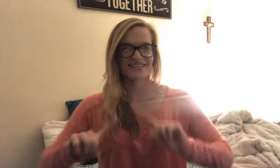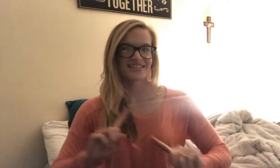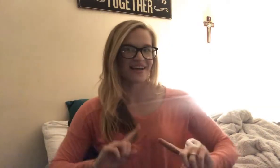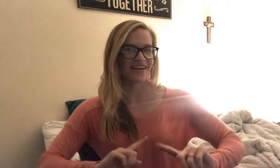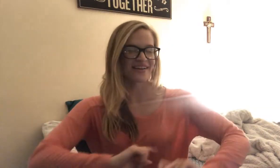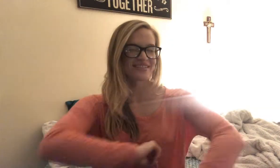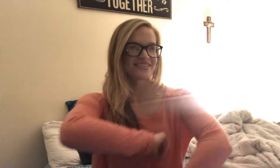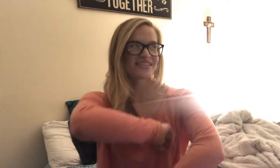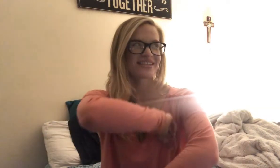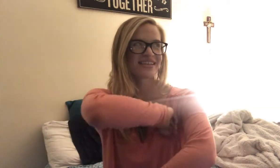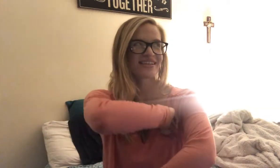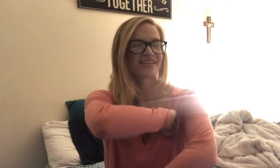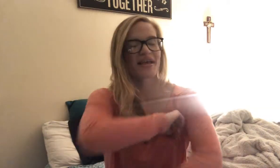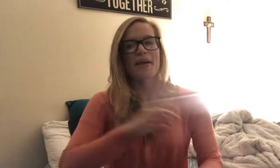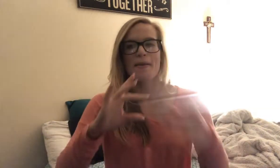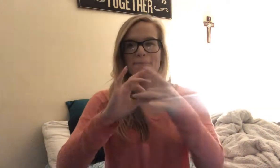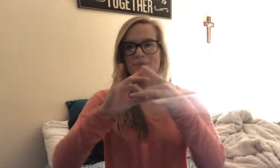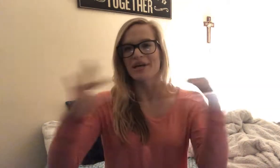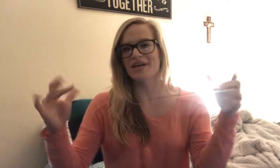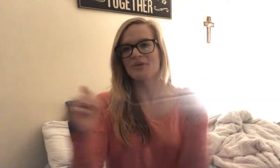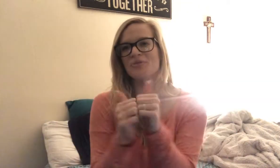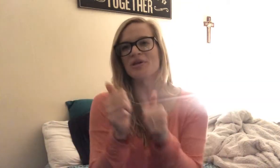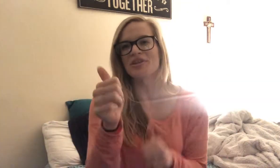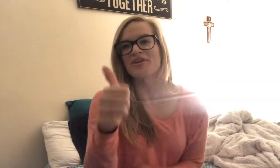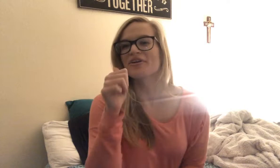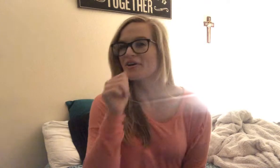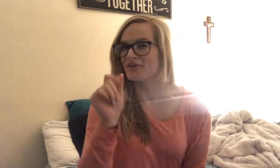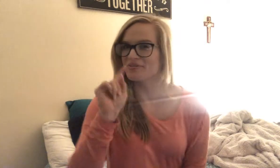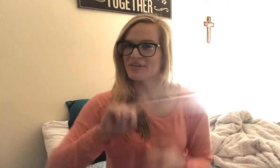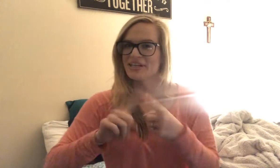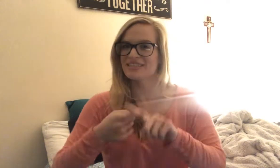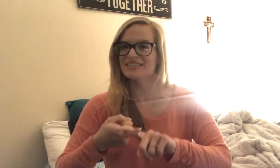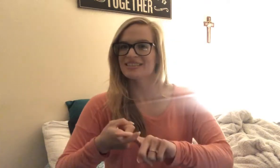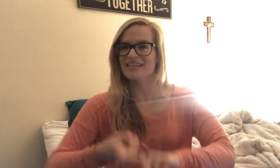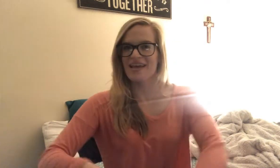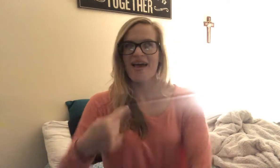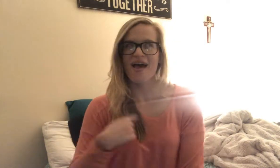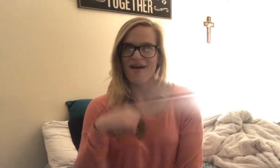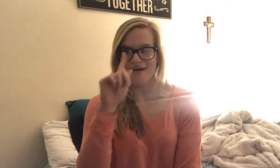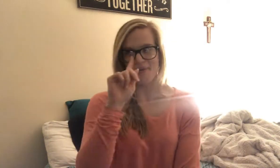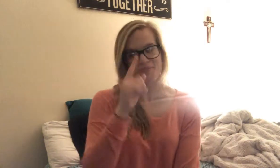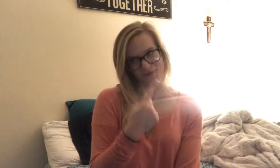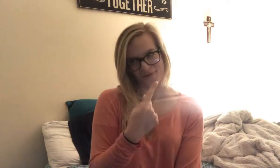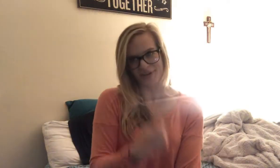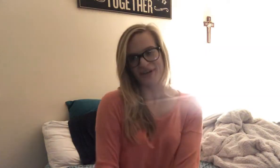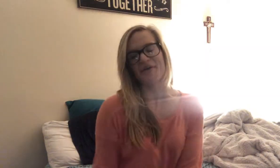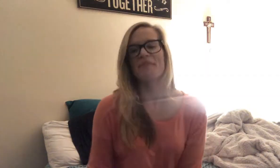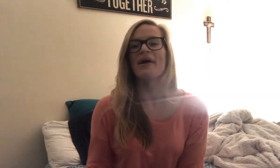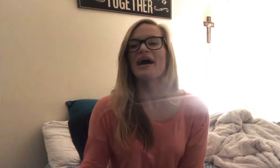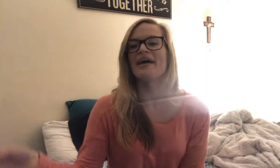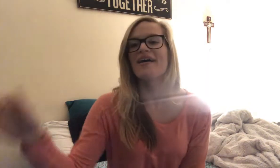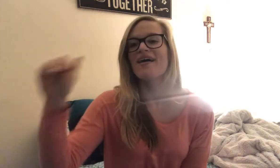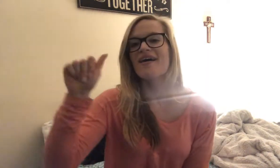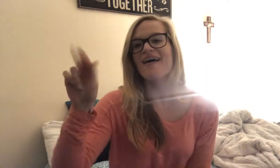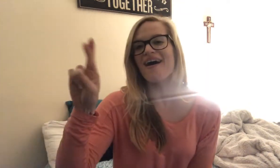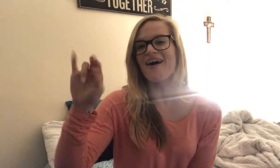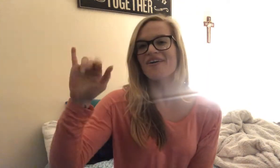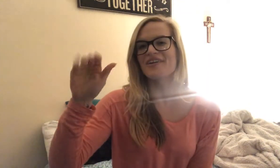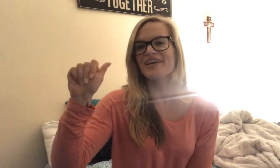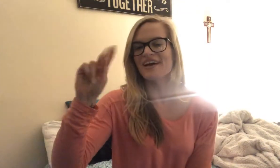signed Break Up With Your Girlfriend. I'm Bored by Ariana